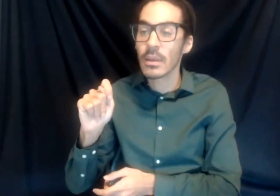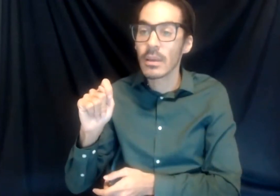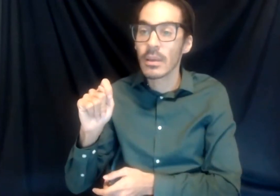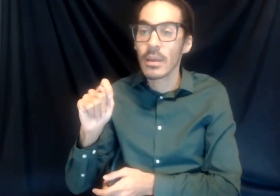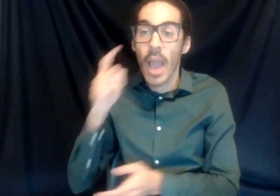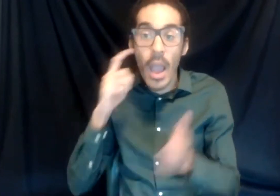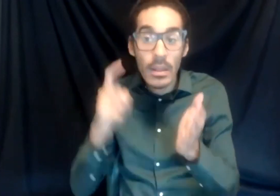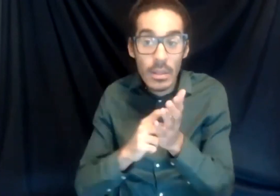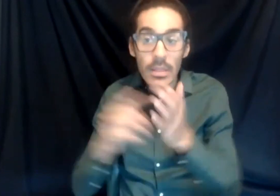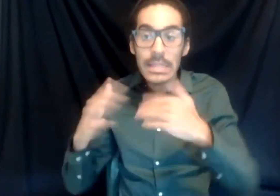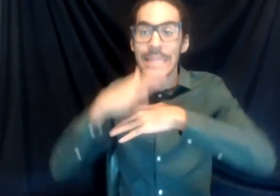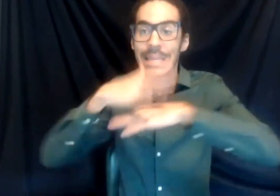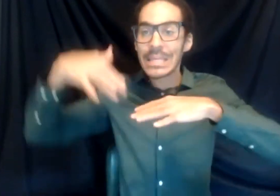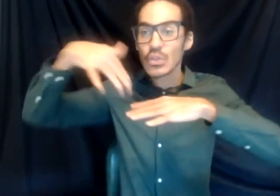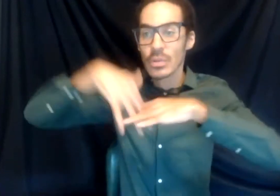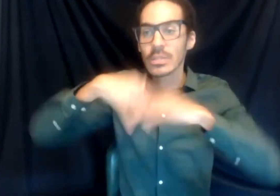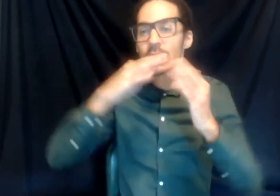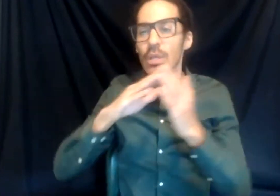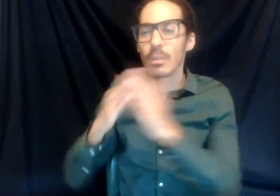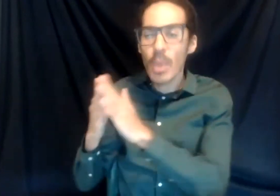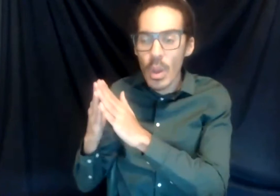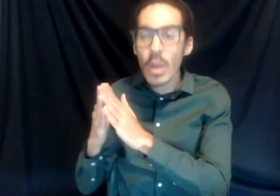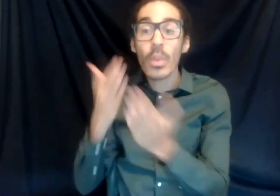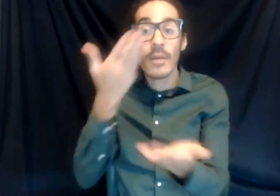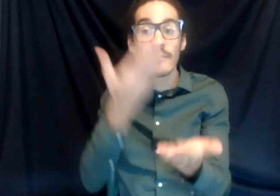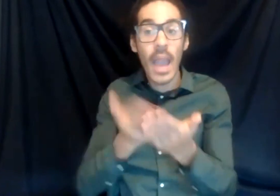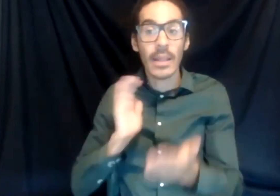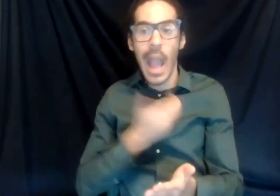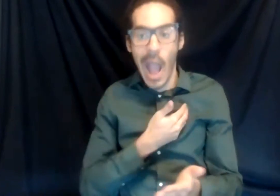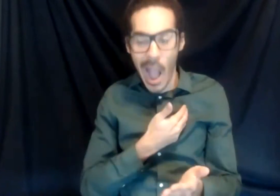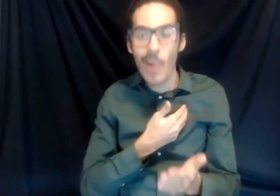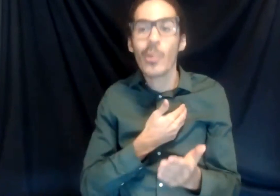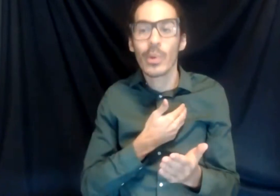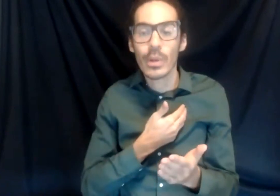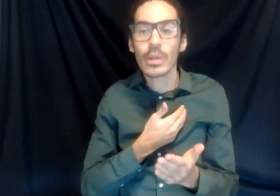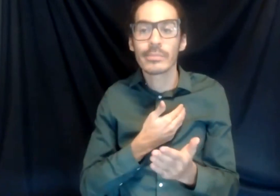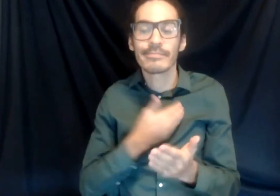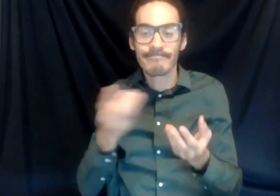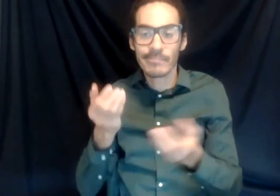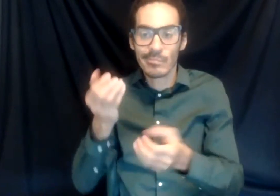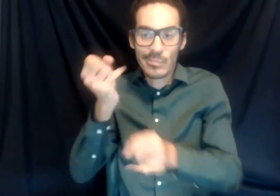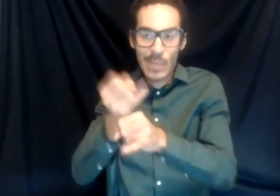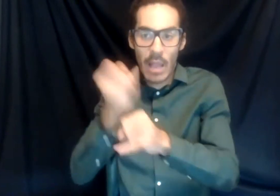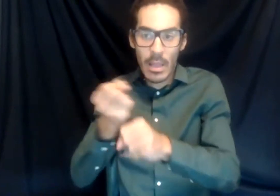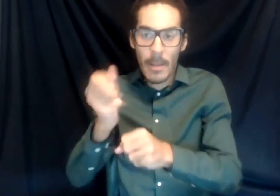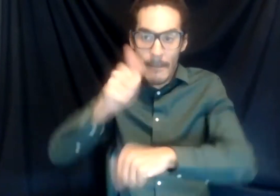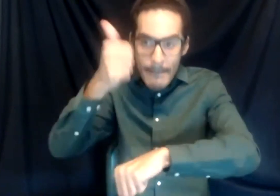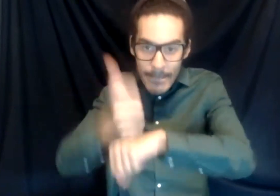community to a degree with the fact that our campus is built on their land. But I think if they made an effort to